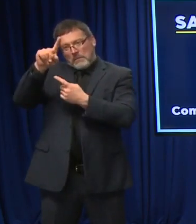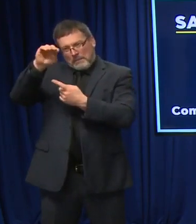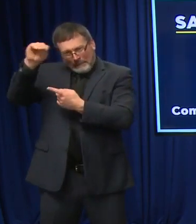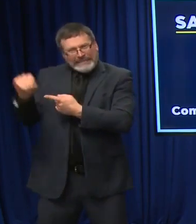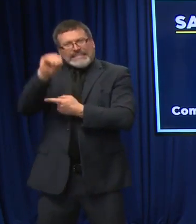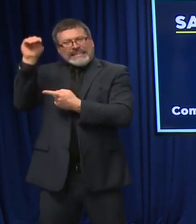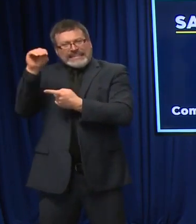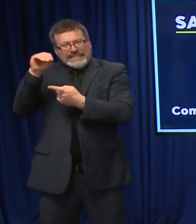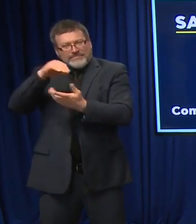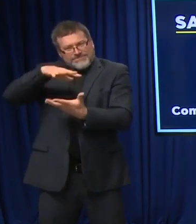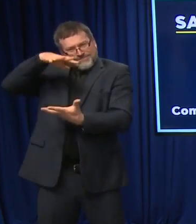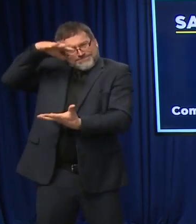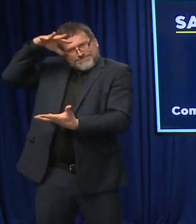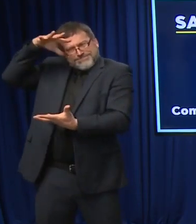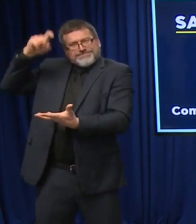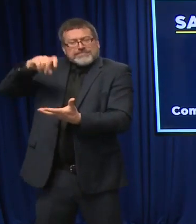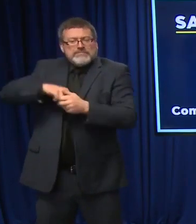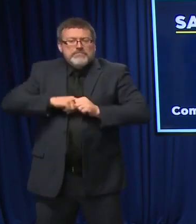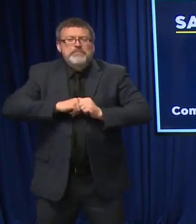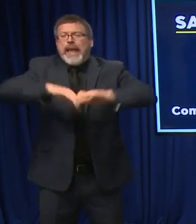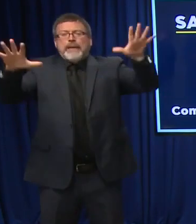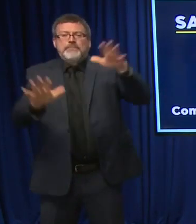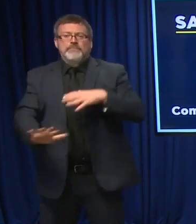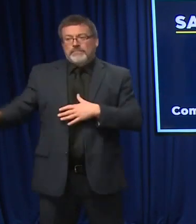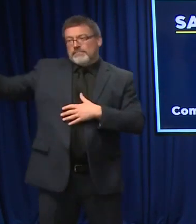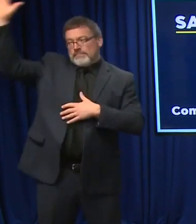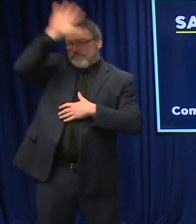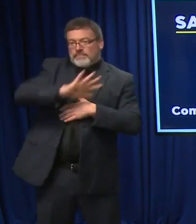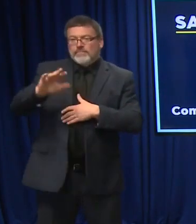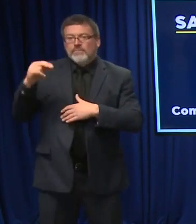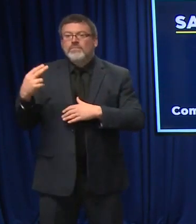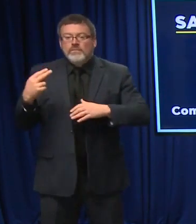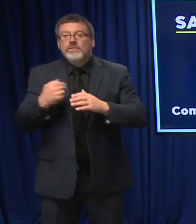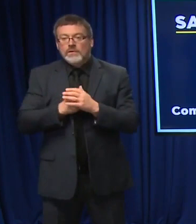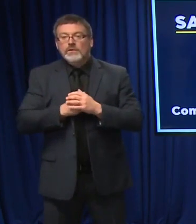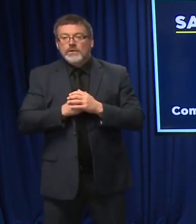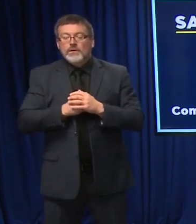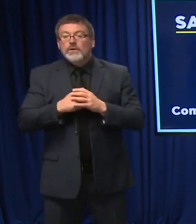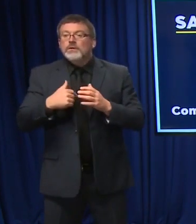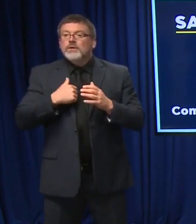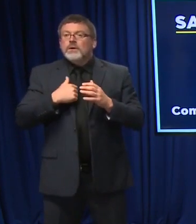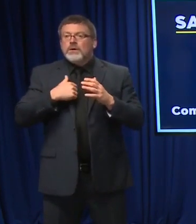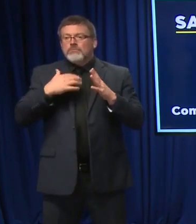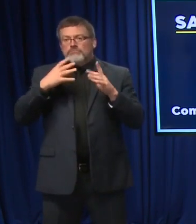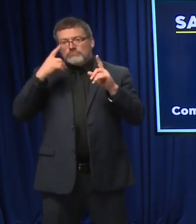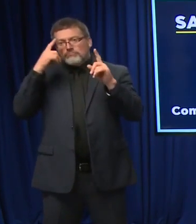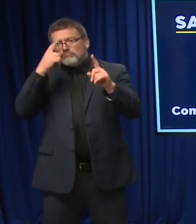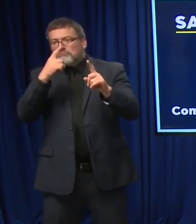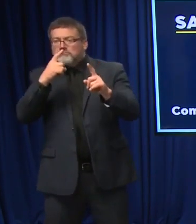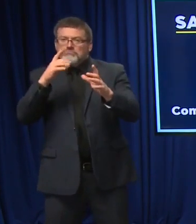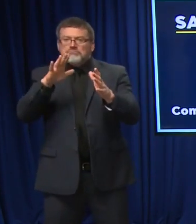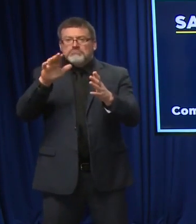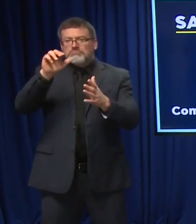That's a lot, which is great. We do somewhere between 8 and 10,000 tests a day, I think. Is that about right?